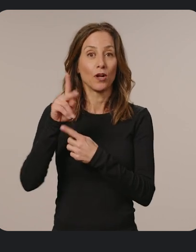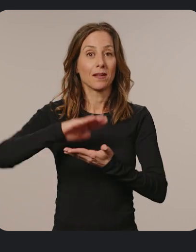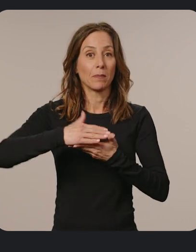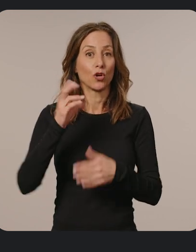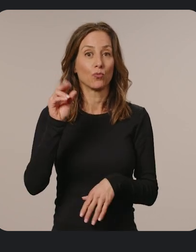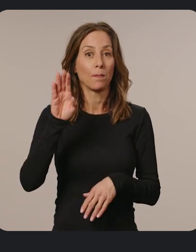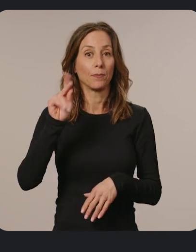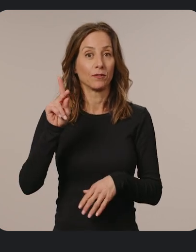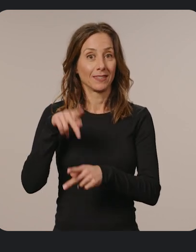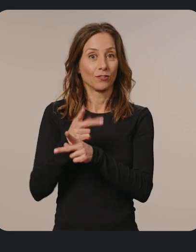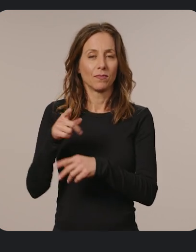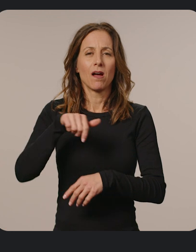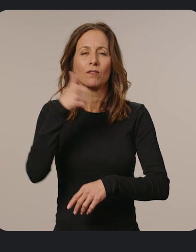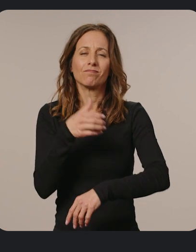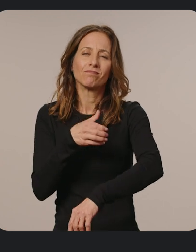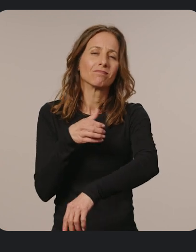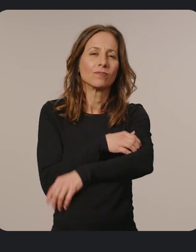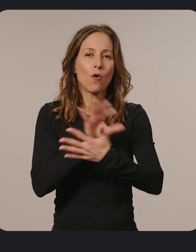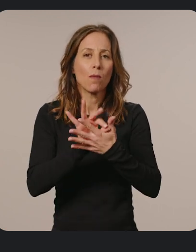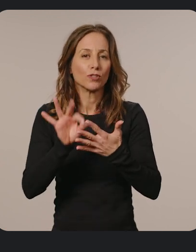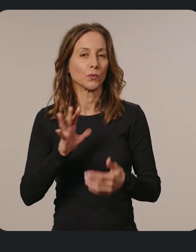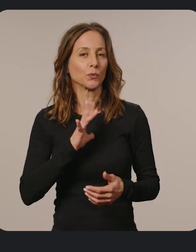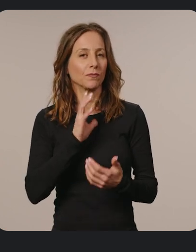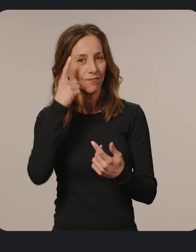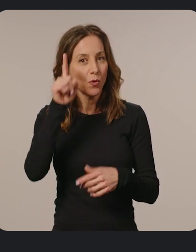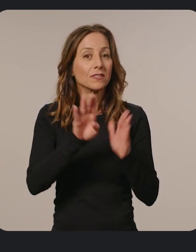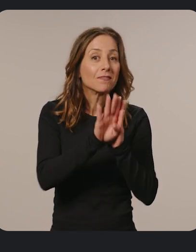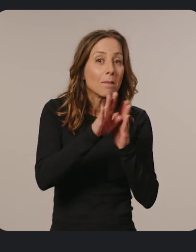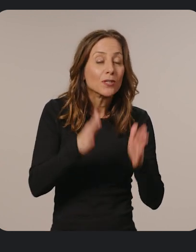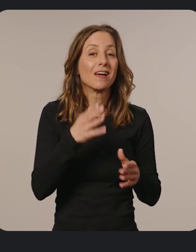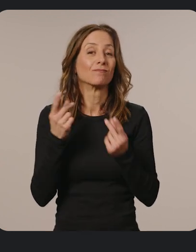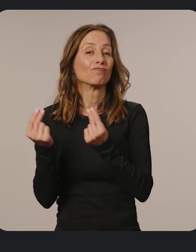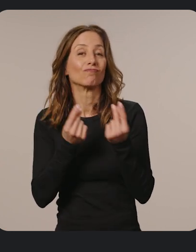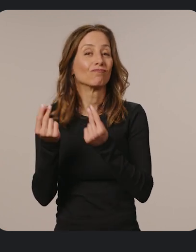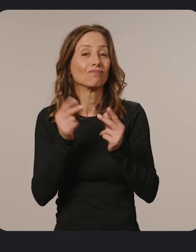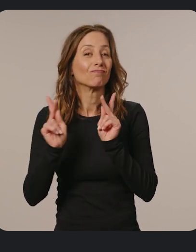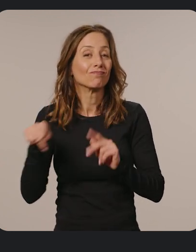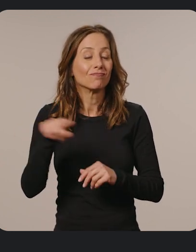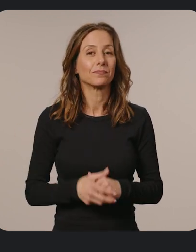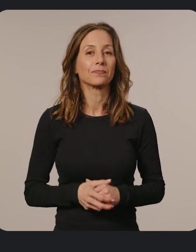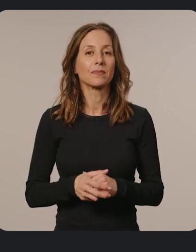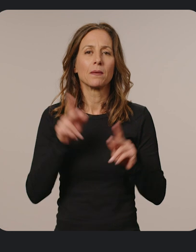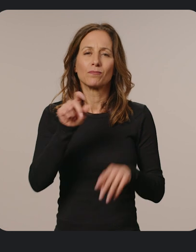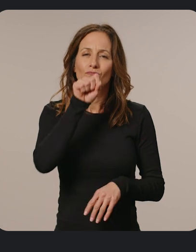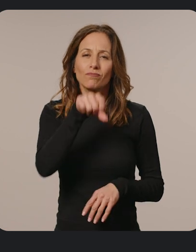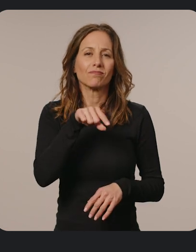Chromebook Edition is another powerful option that's great for developers and multi-taskers alike. People love this